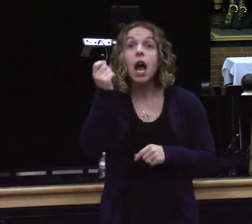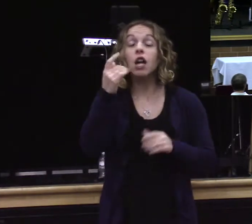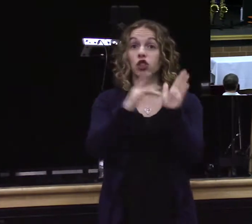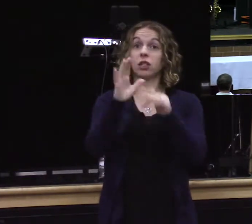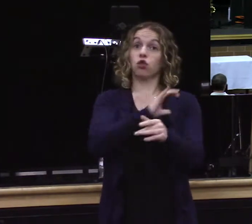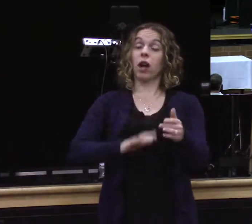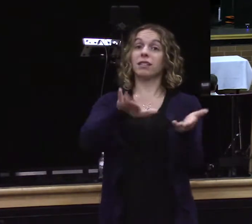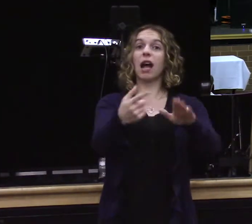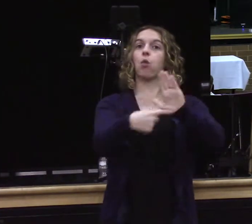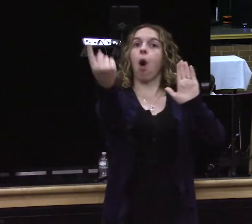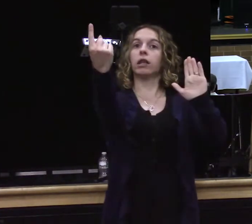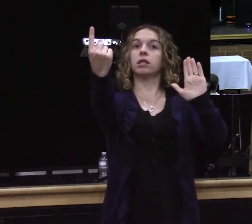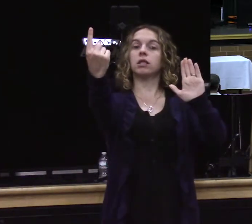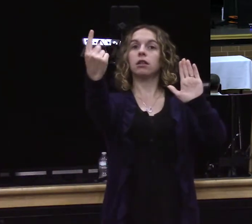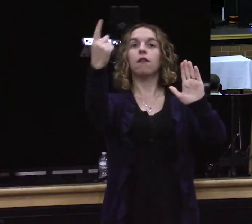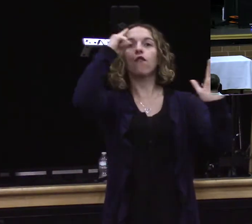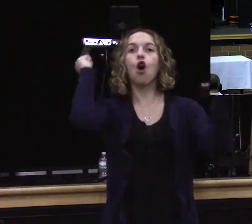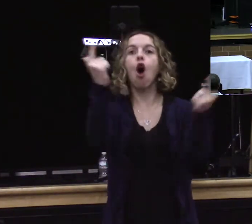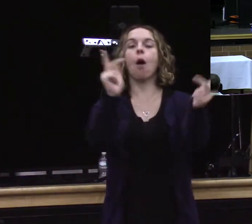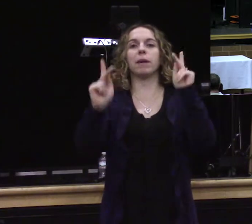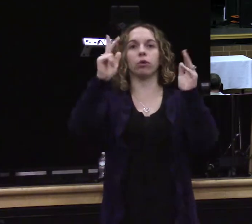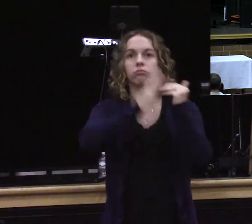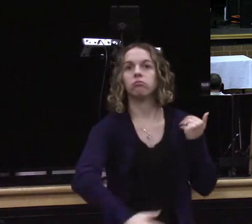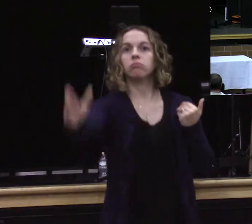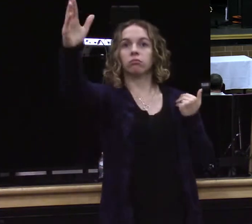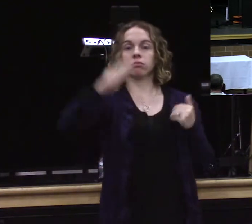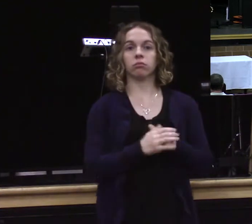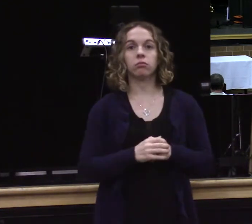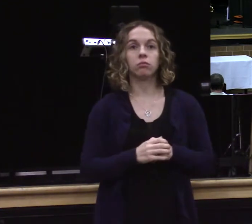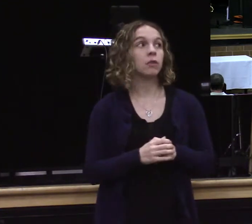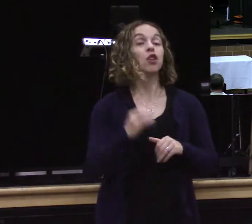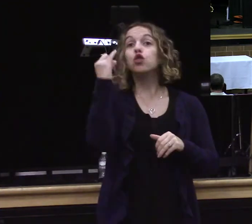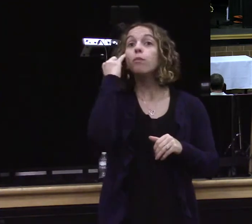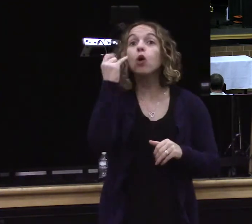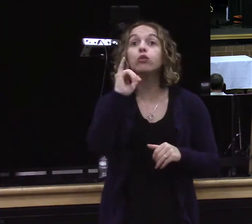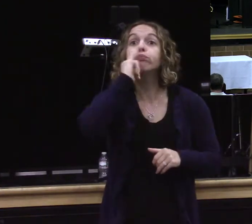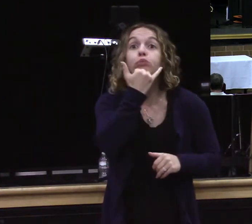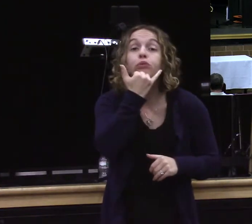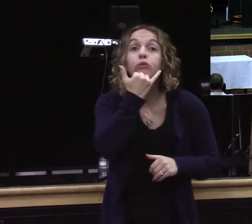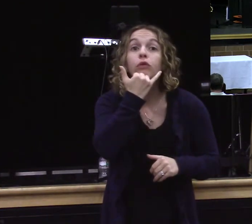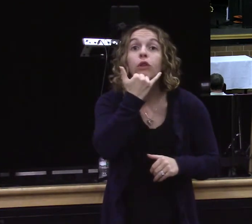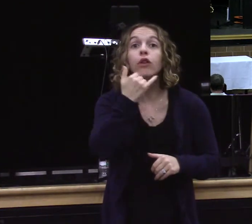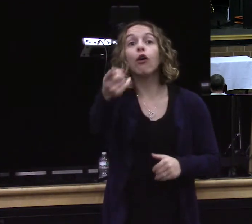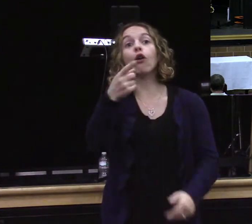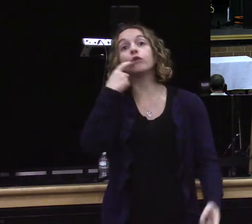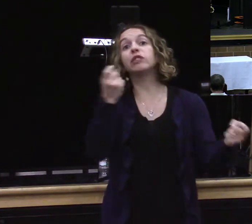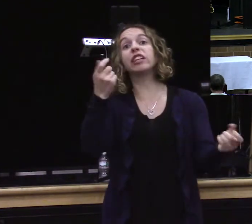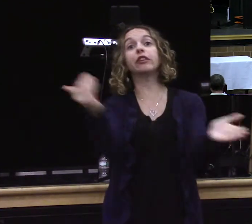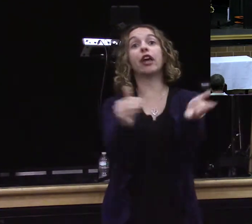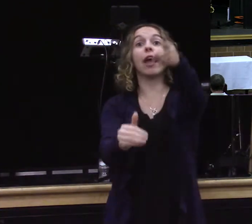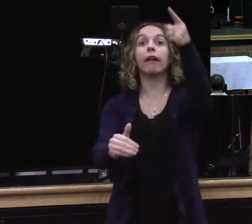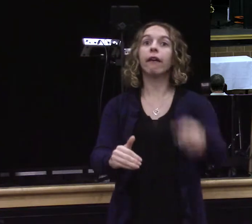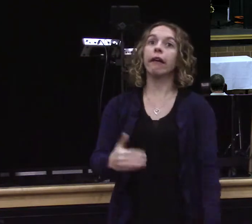once and for all, for all times? Hallelujah. If you blow it this week, Matt, he doesn't have to go back to the cross. His blood is